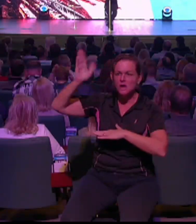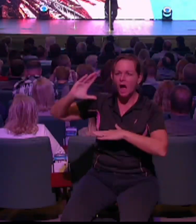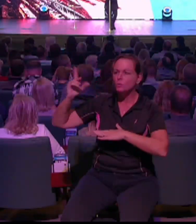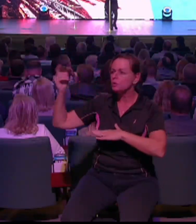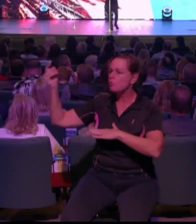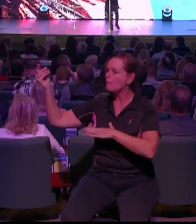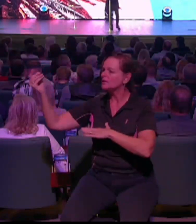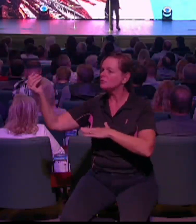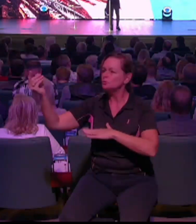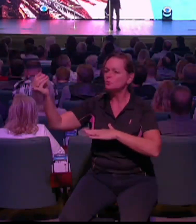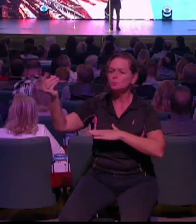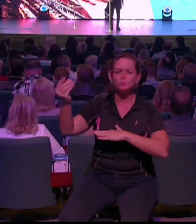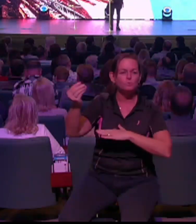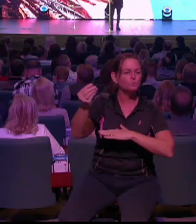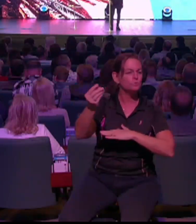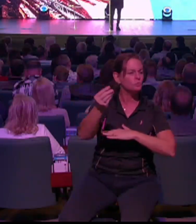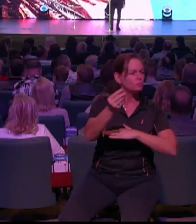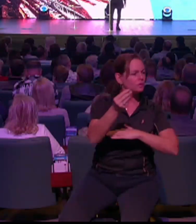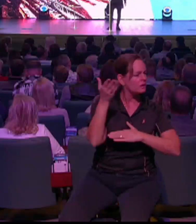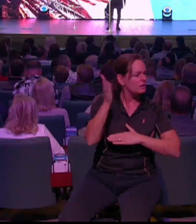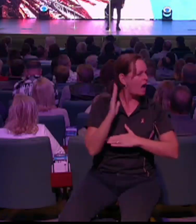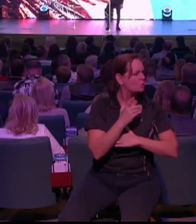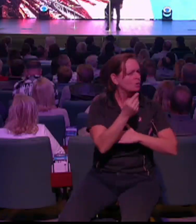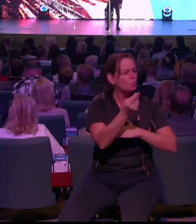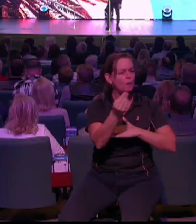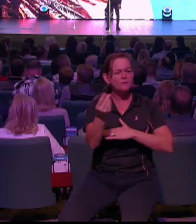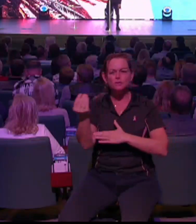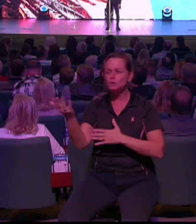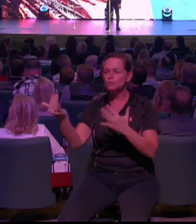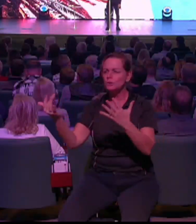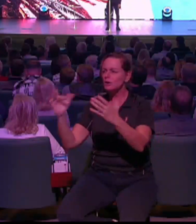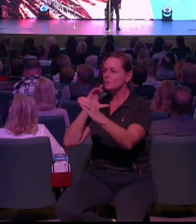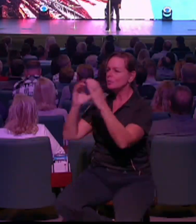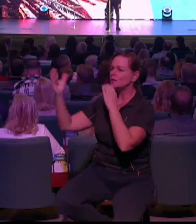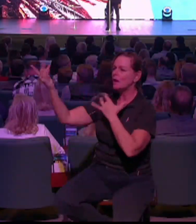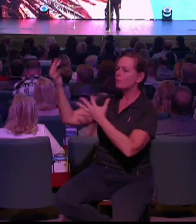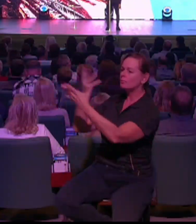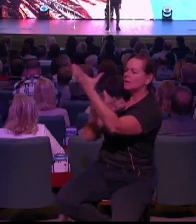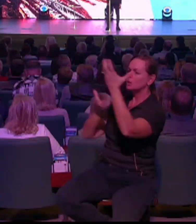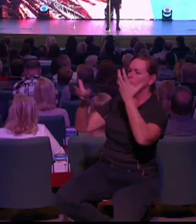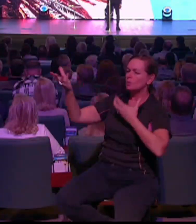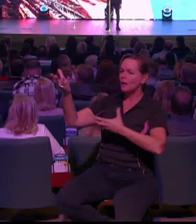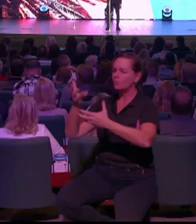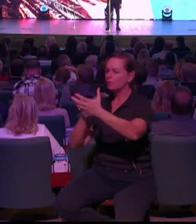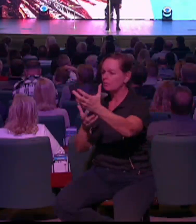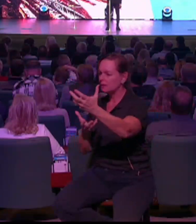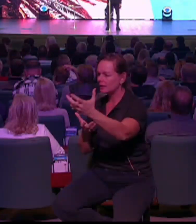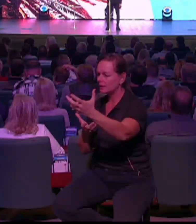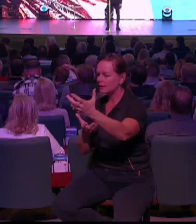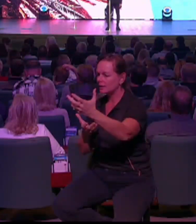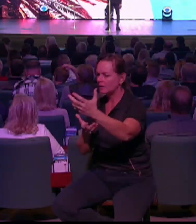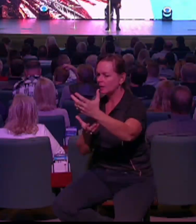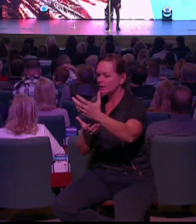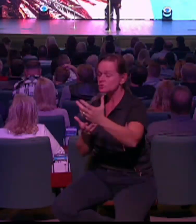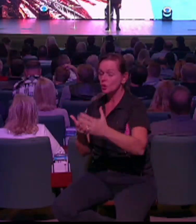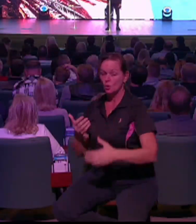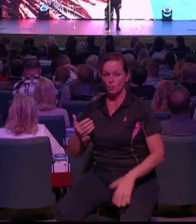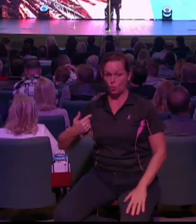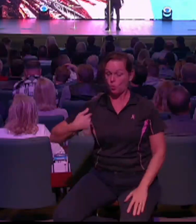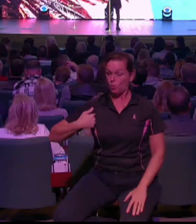concerning my complaint. You know, we actually have a watch post and a station. For